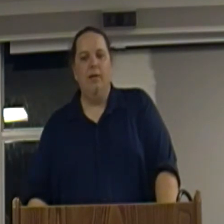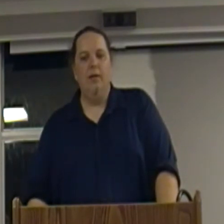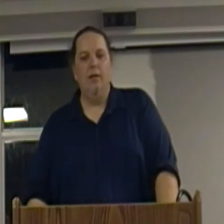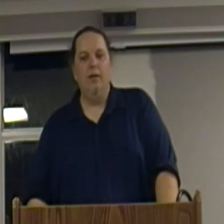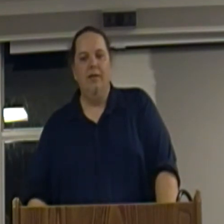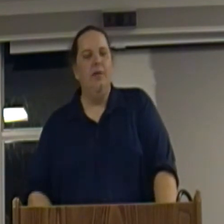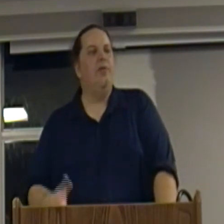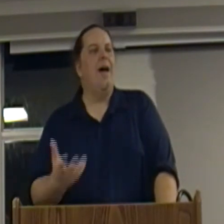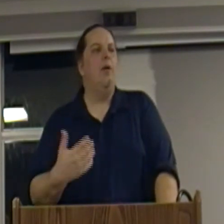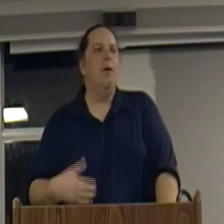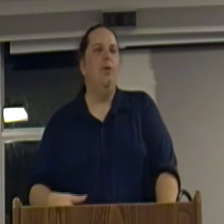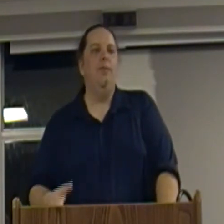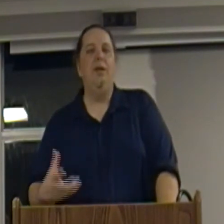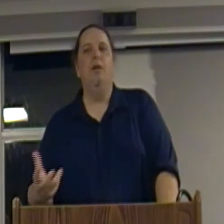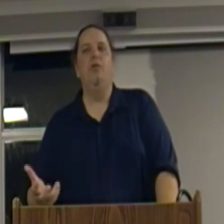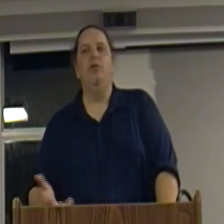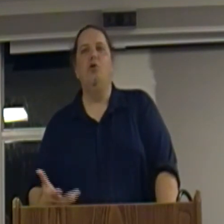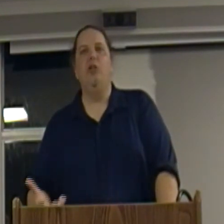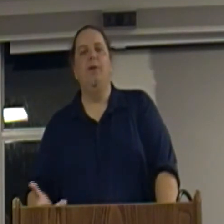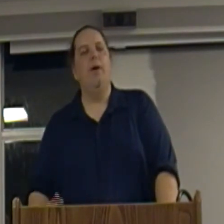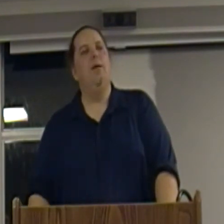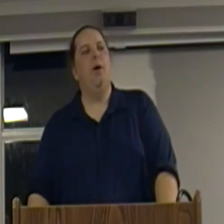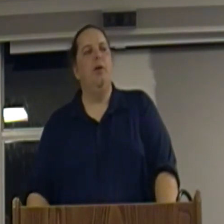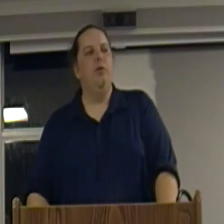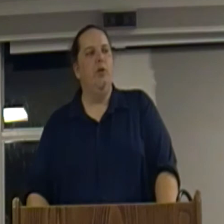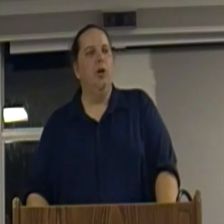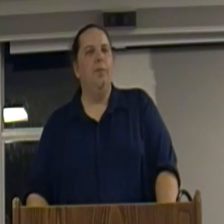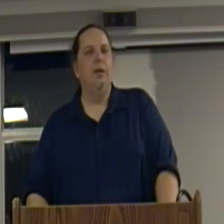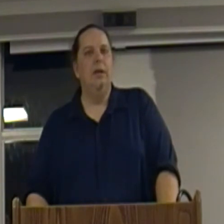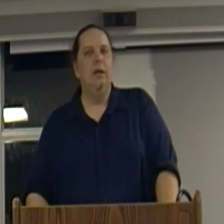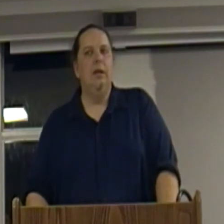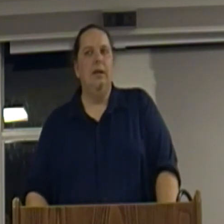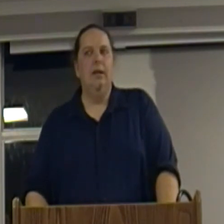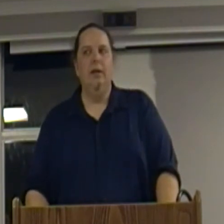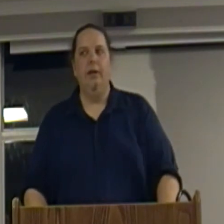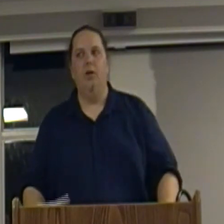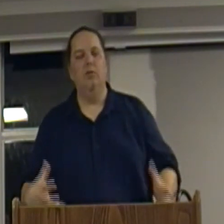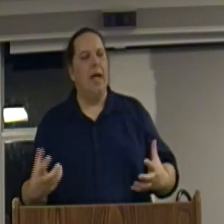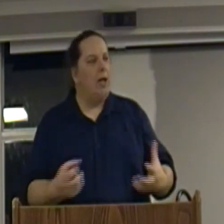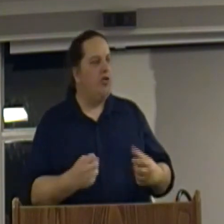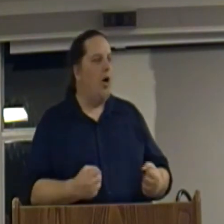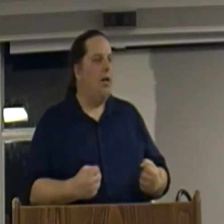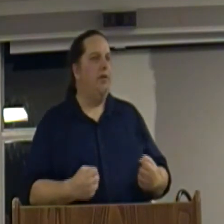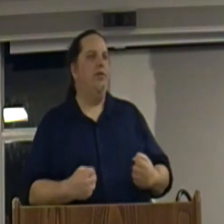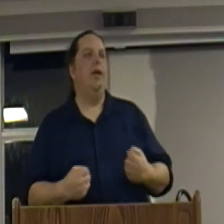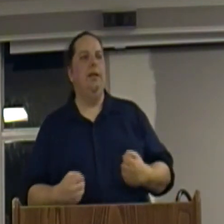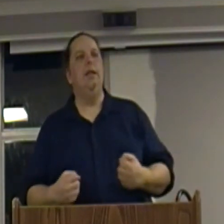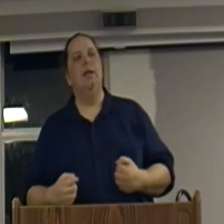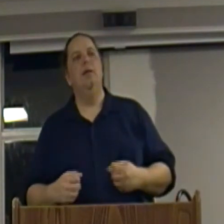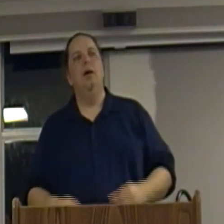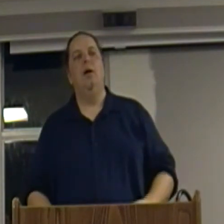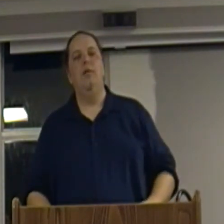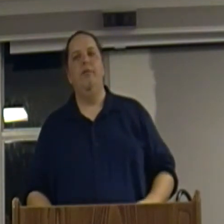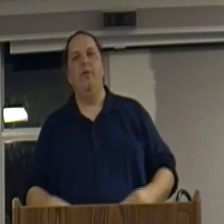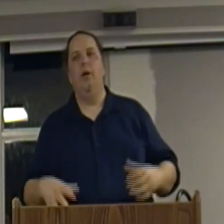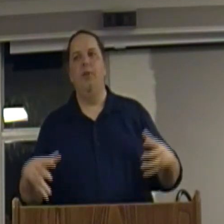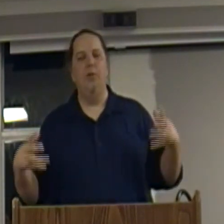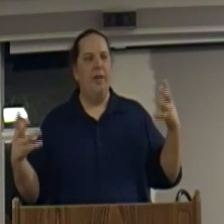And this got a reputation because the social democratic parties of Europe, you know, latched onto this idea of they would